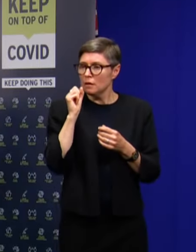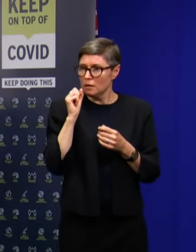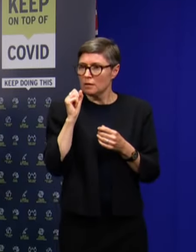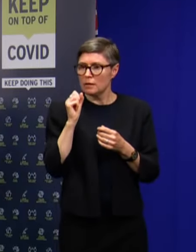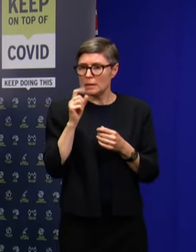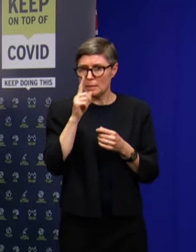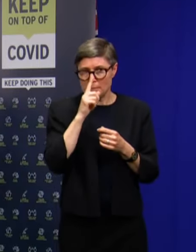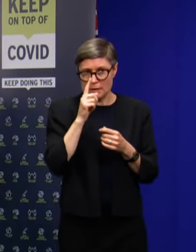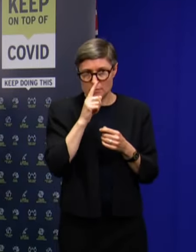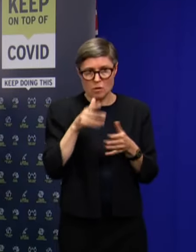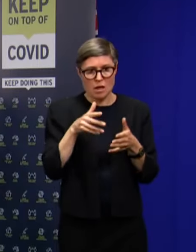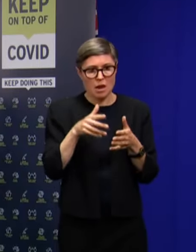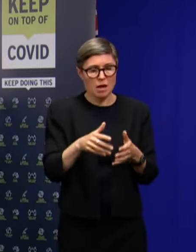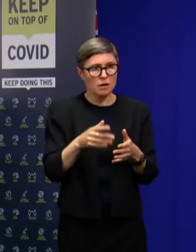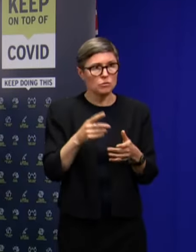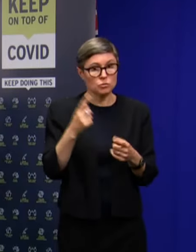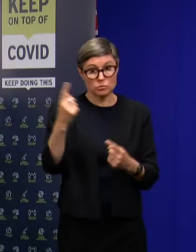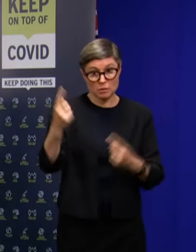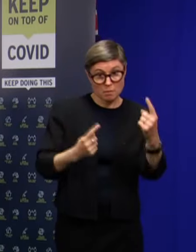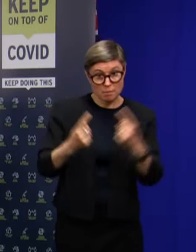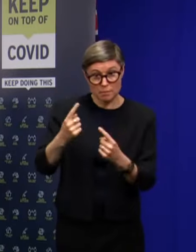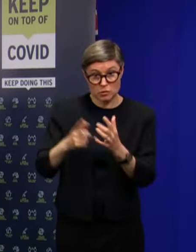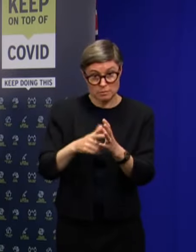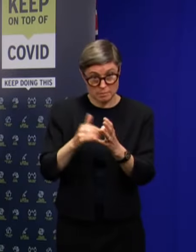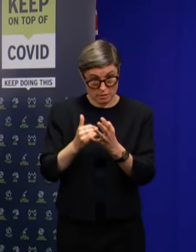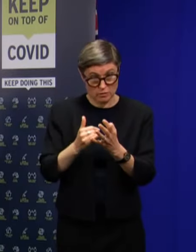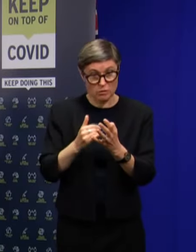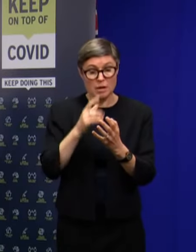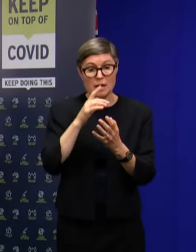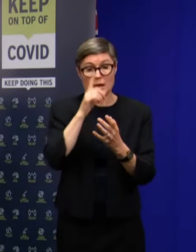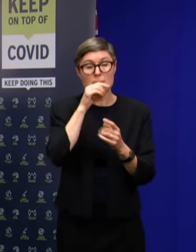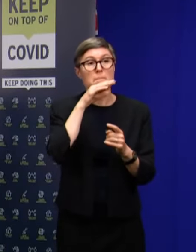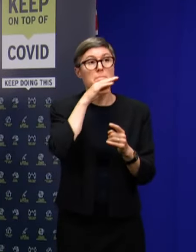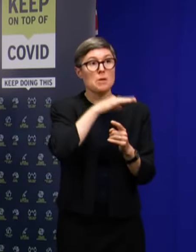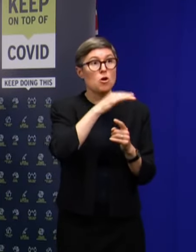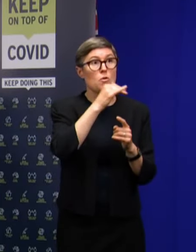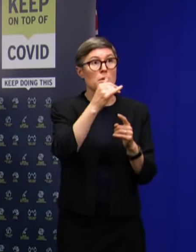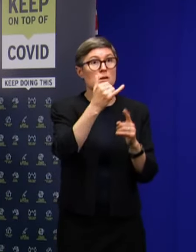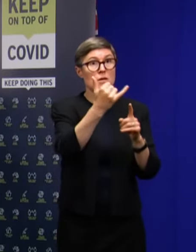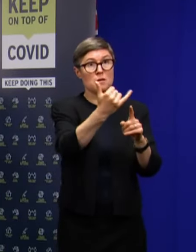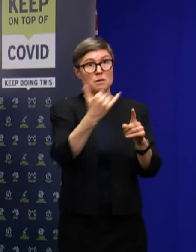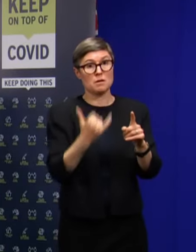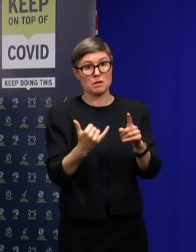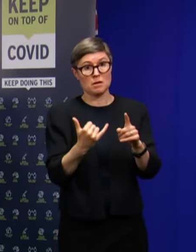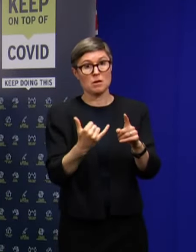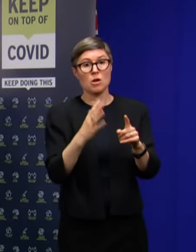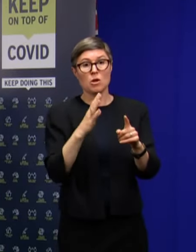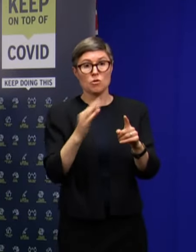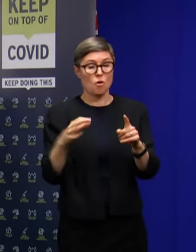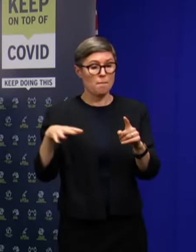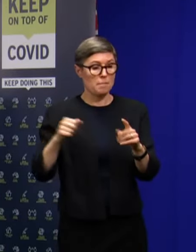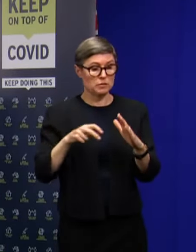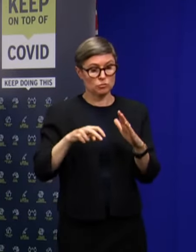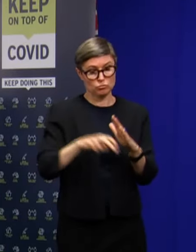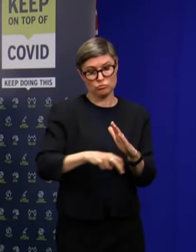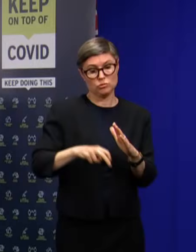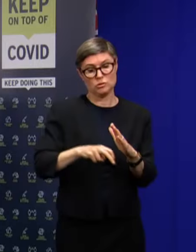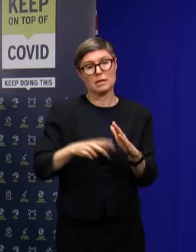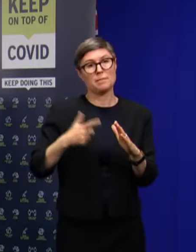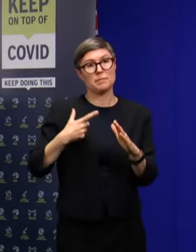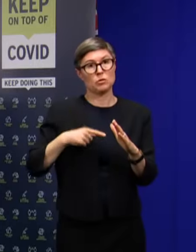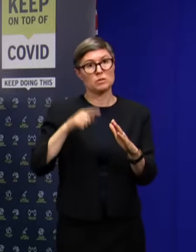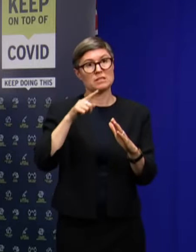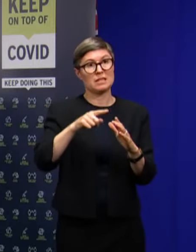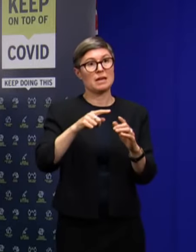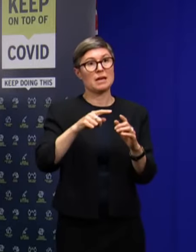people can come into Tasmania on a flight from Melbourne and not be subject to quarantine requirements because they've come from a